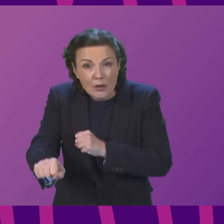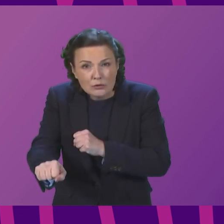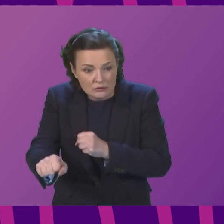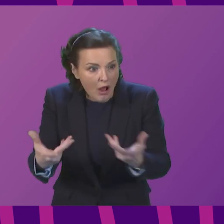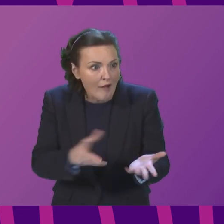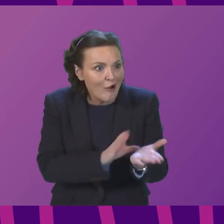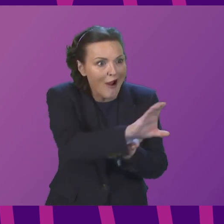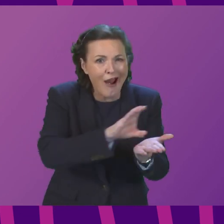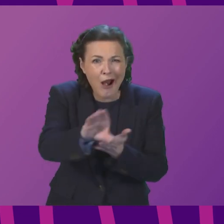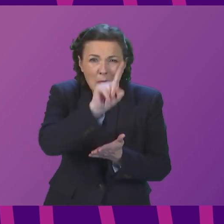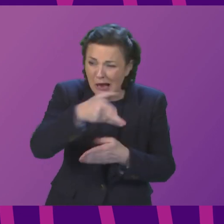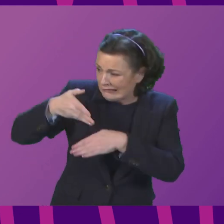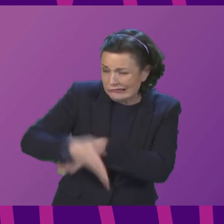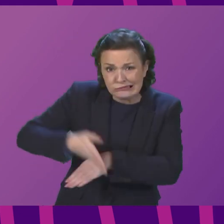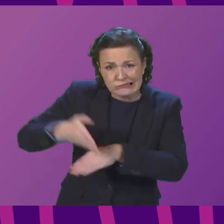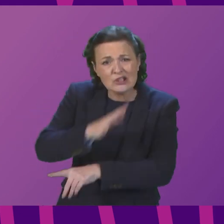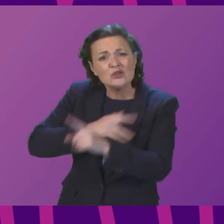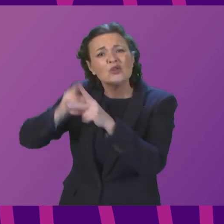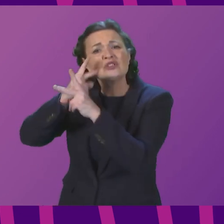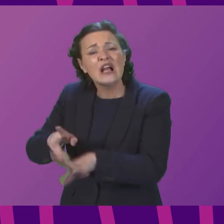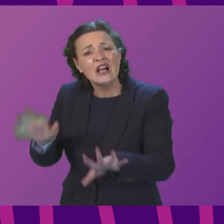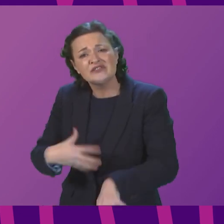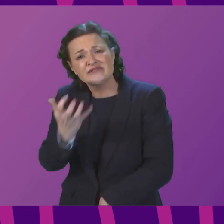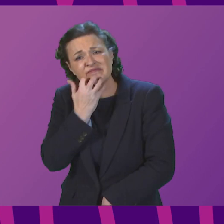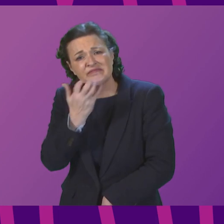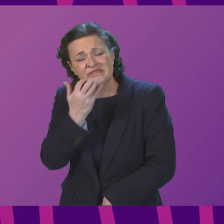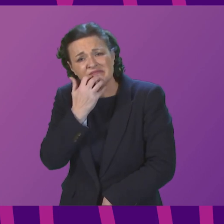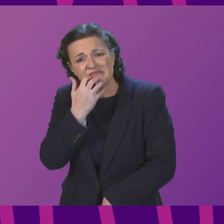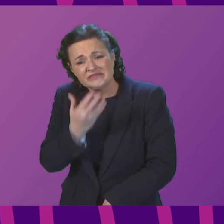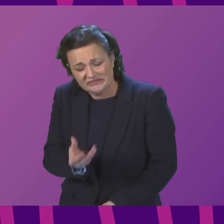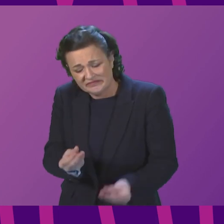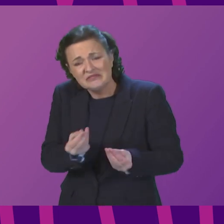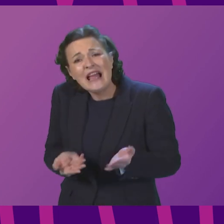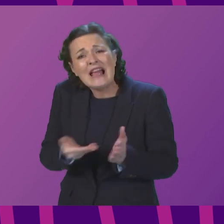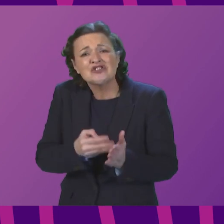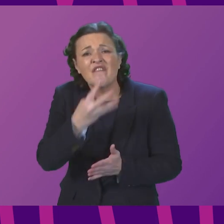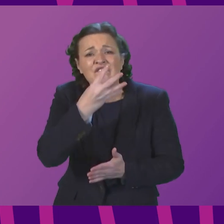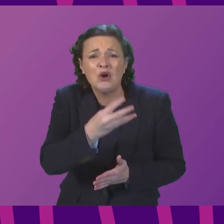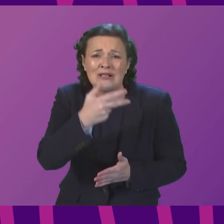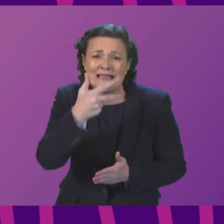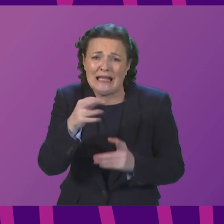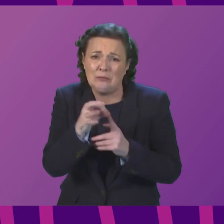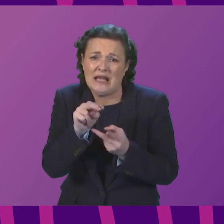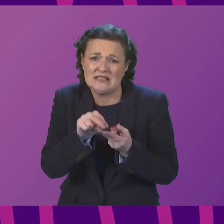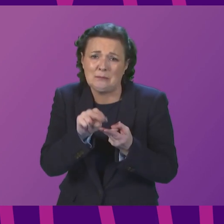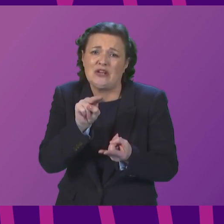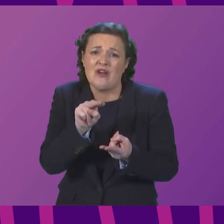-working social care workers have to settle for a measly 48-pence pay rise? The First Minister.